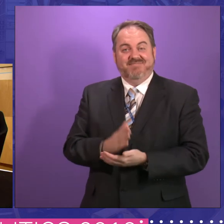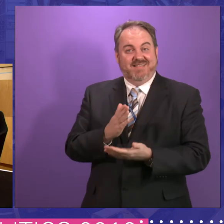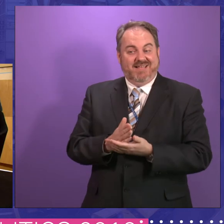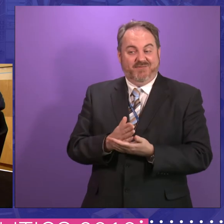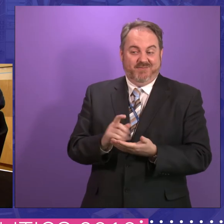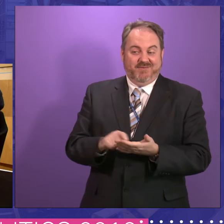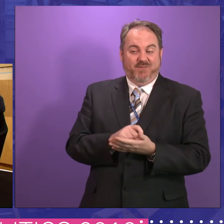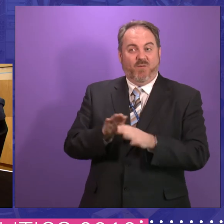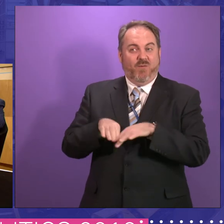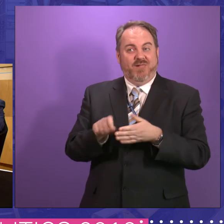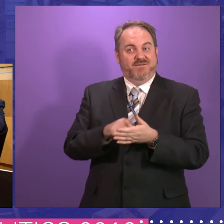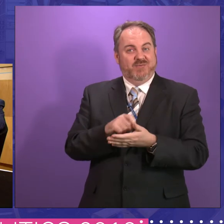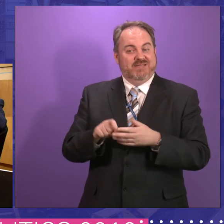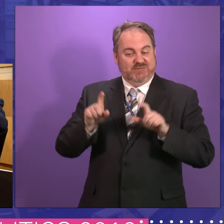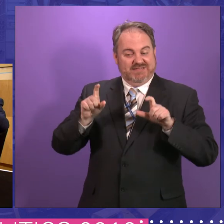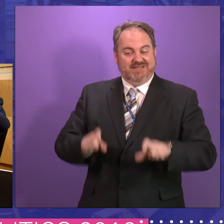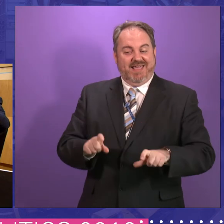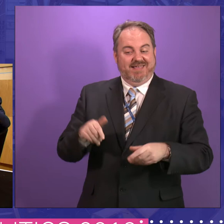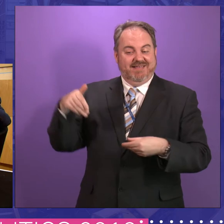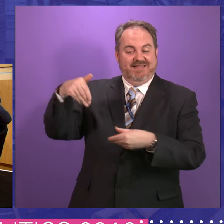vote. And finally, um, the point about,